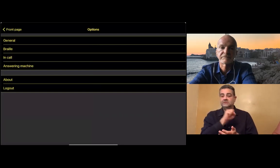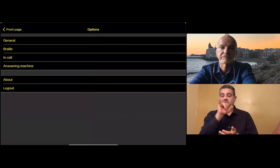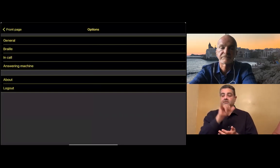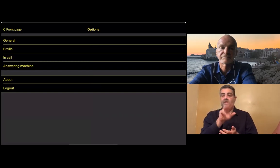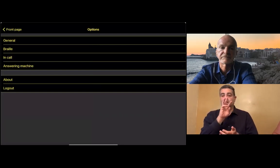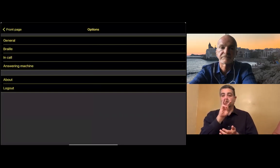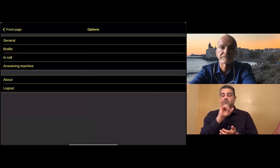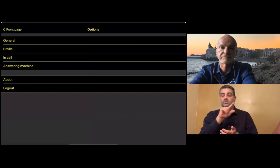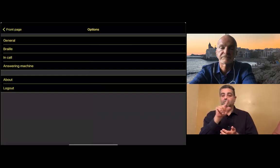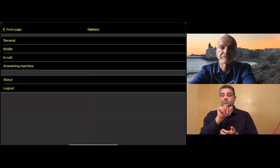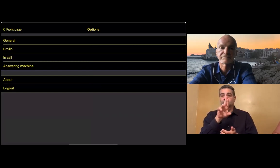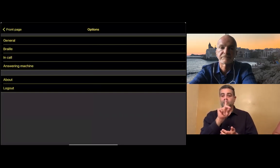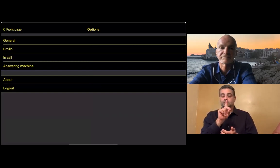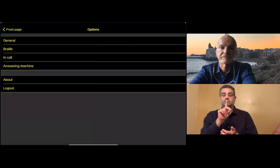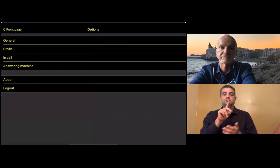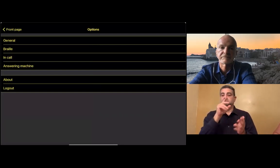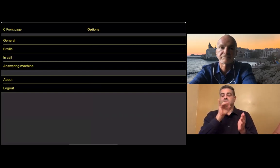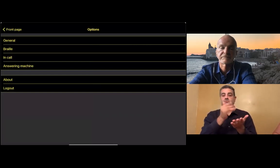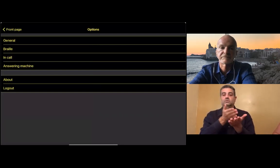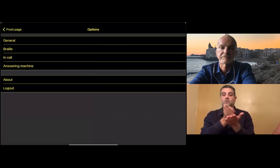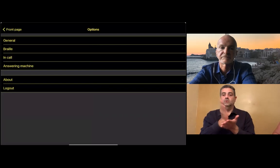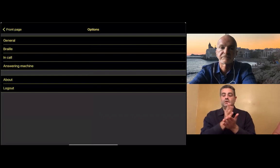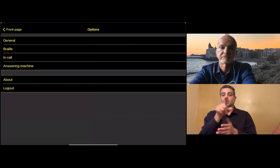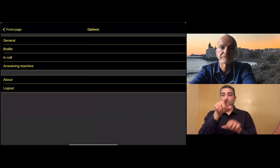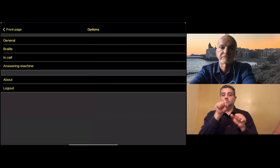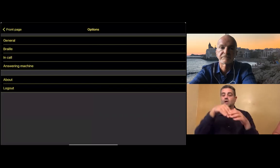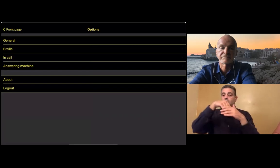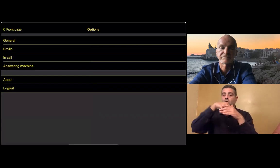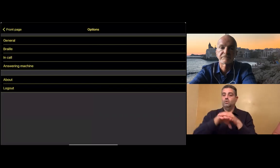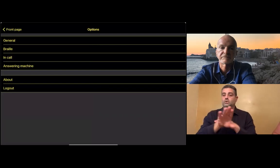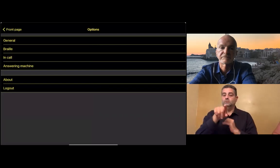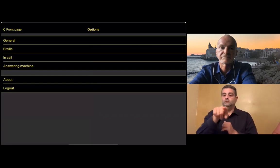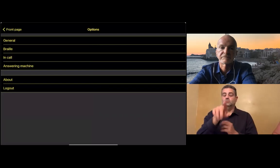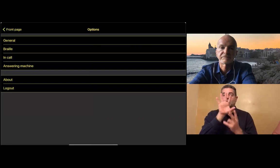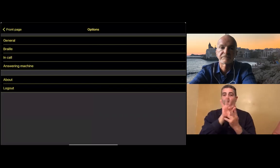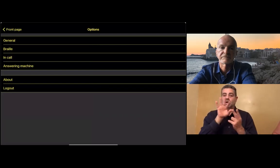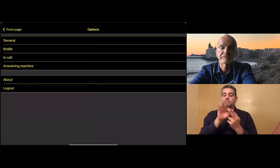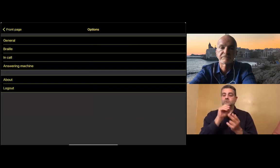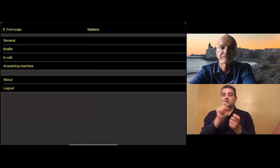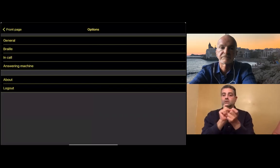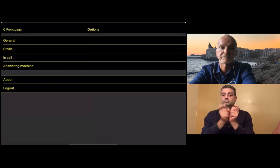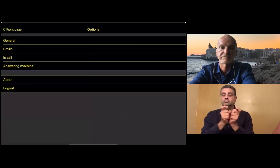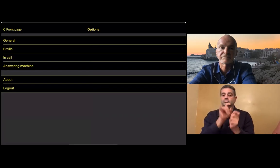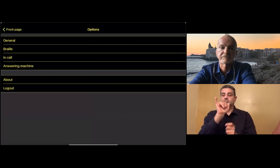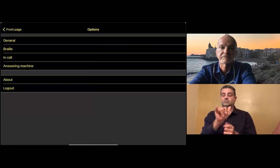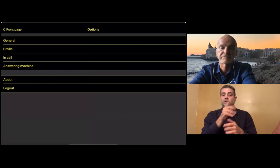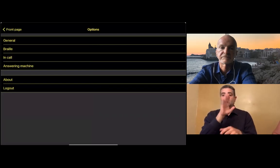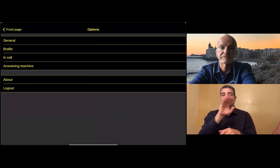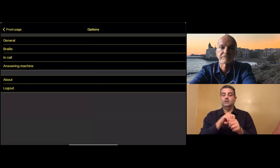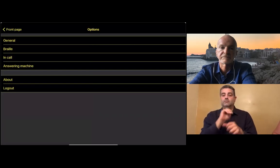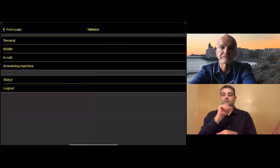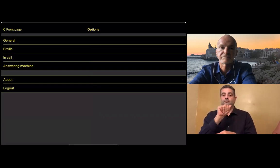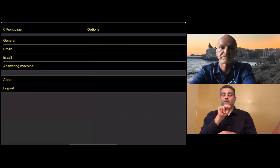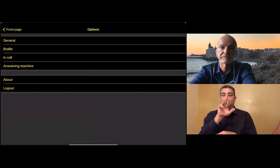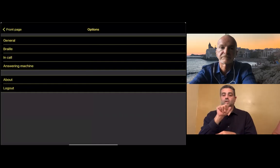If for some reason you miss the setup wizard, you can still go into options